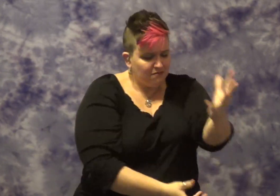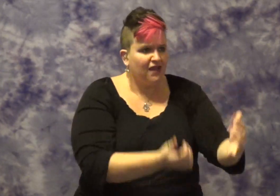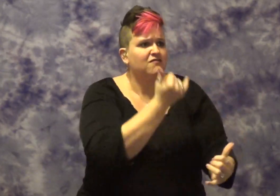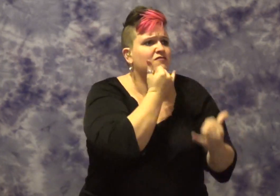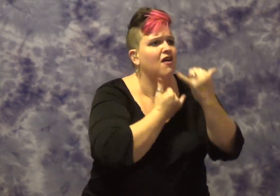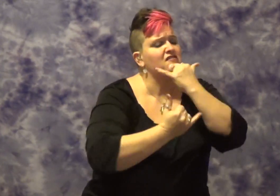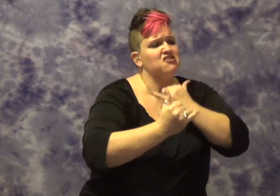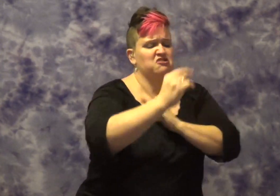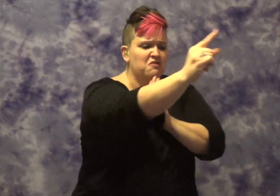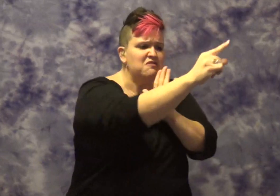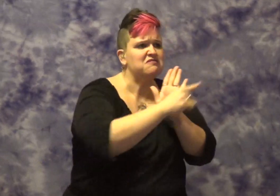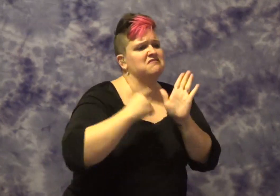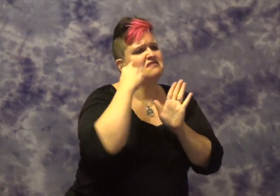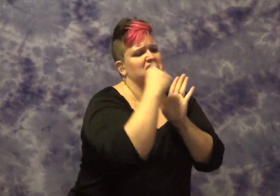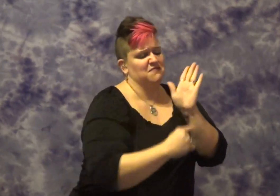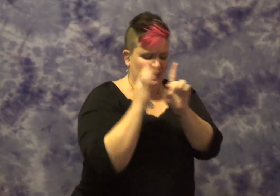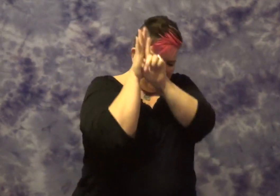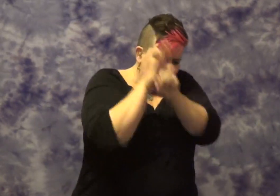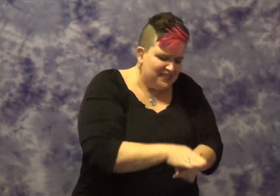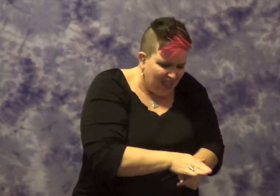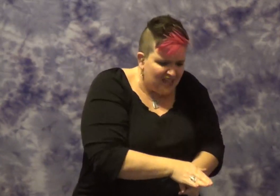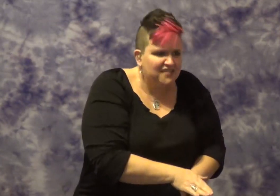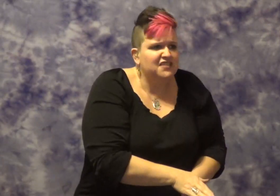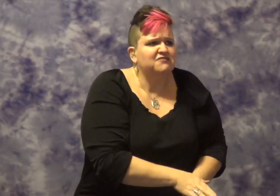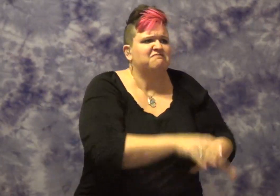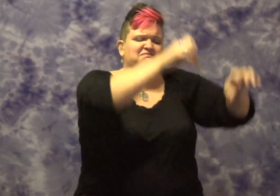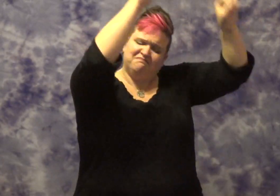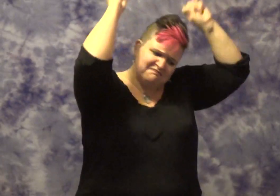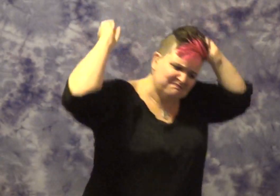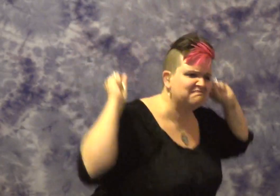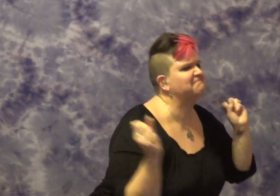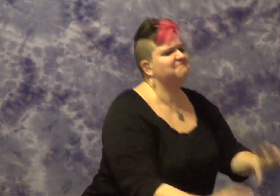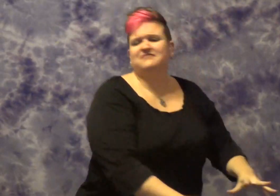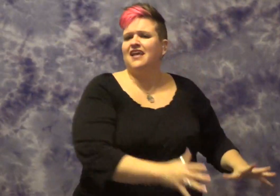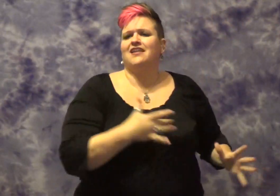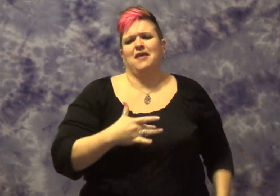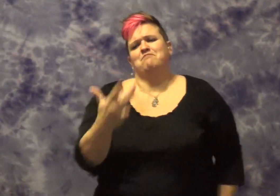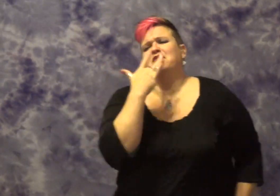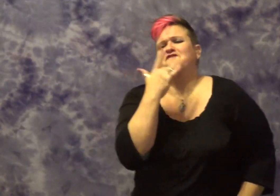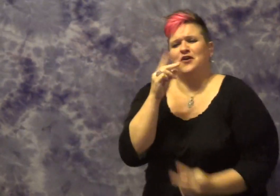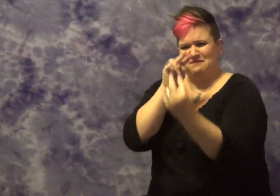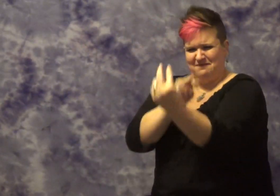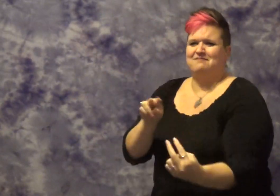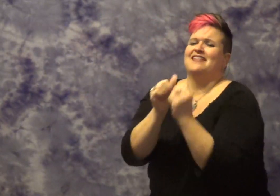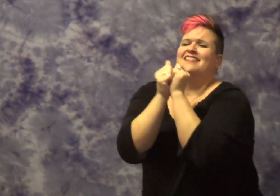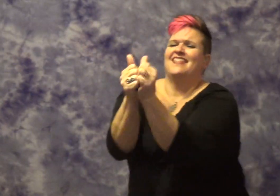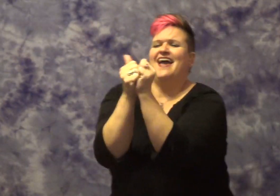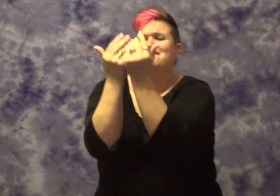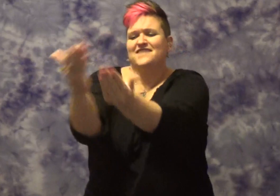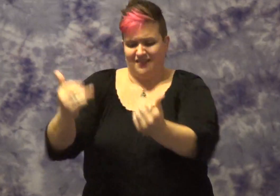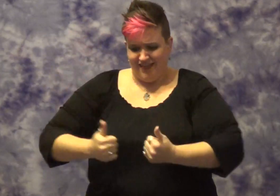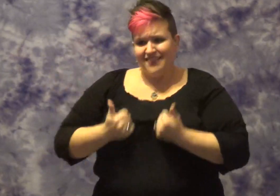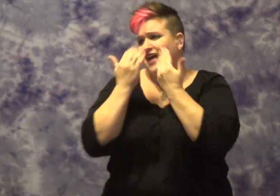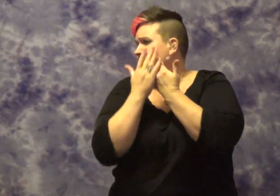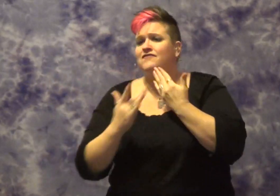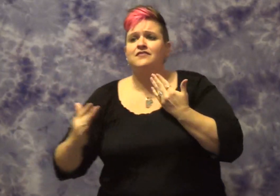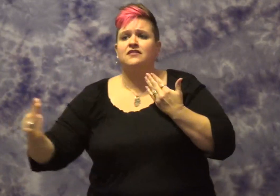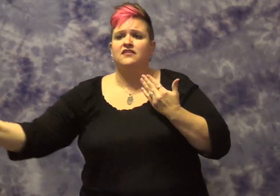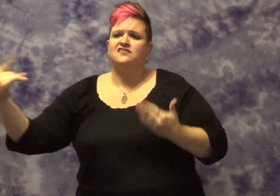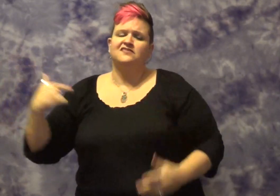sharpen your knife Offer me that deathless death of good God, let me give you my life Take me